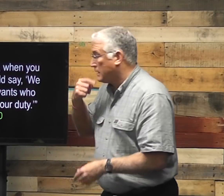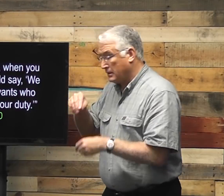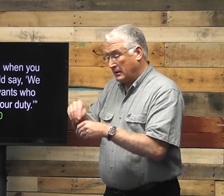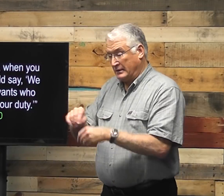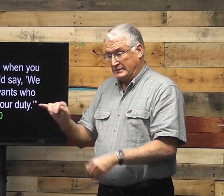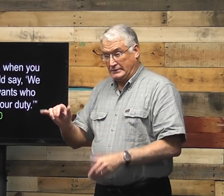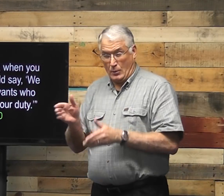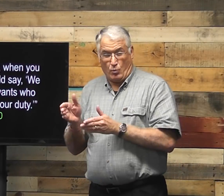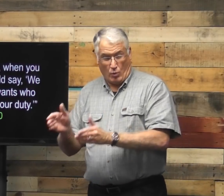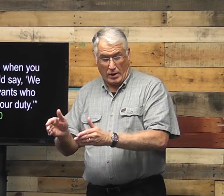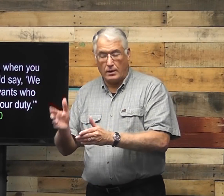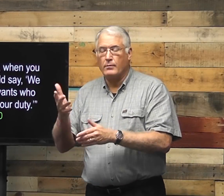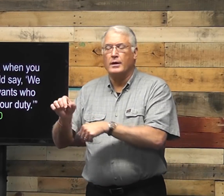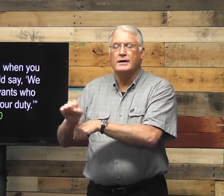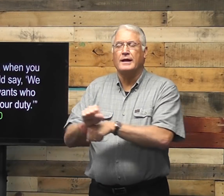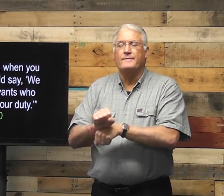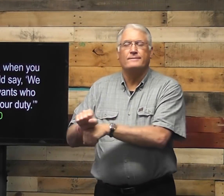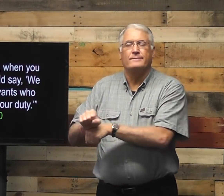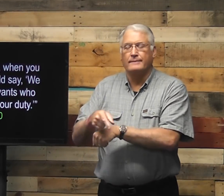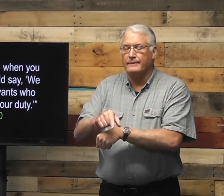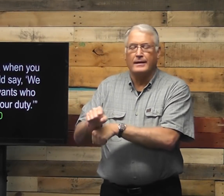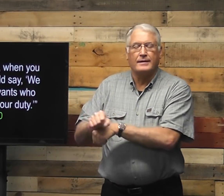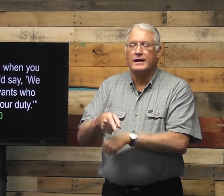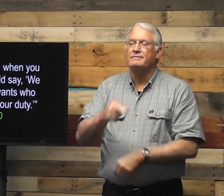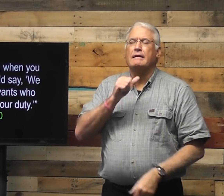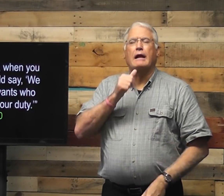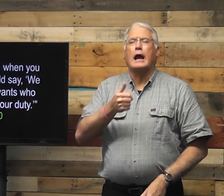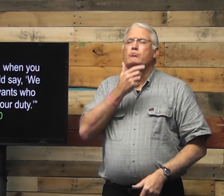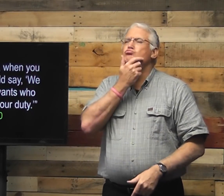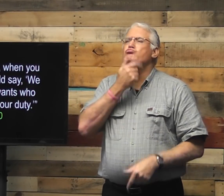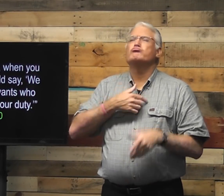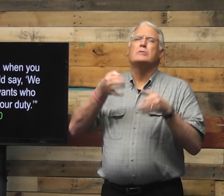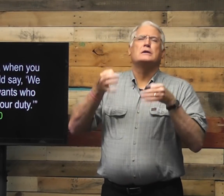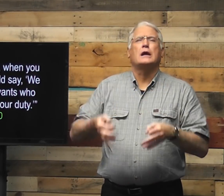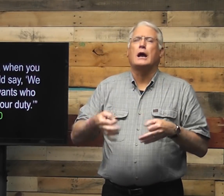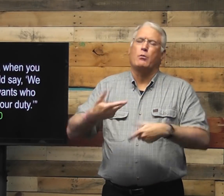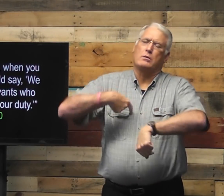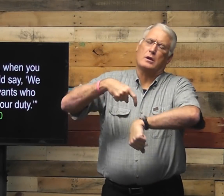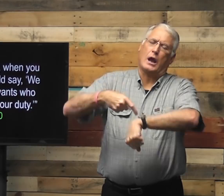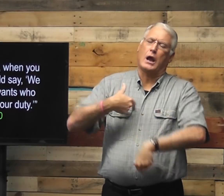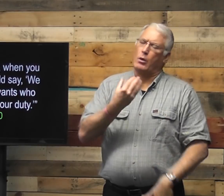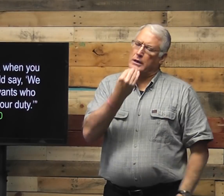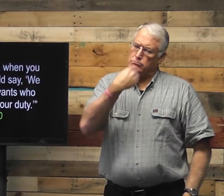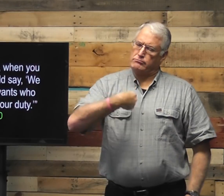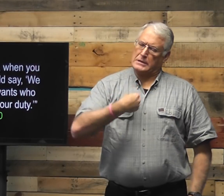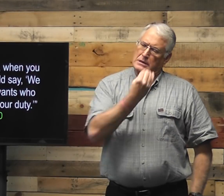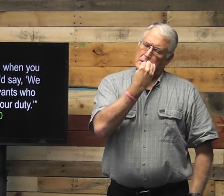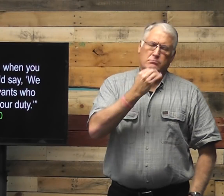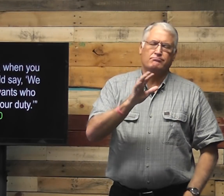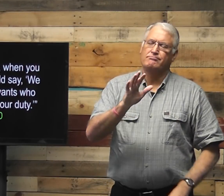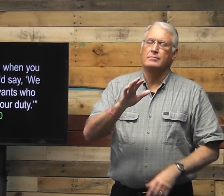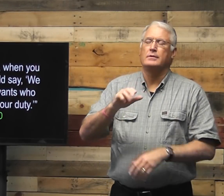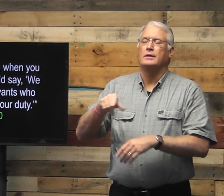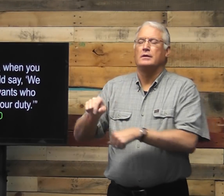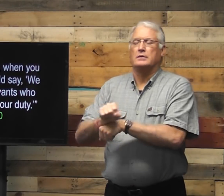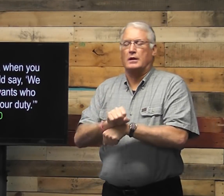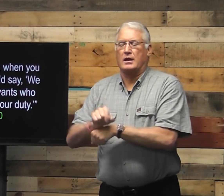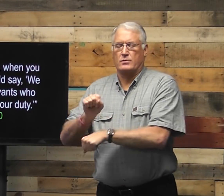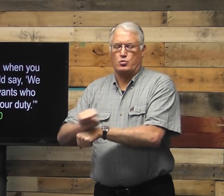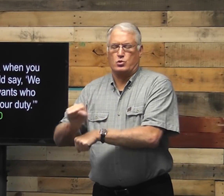It says, in the same way, talking about slaves, you know, I decide what time I want to leave.